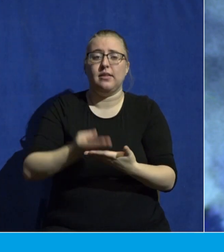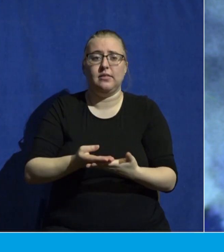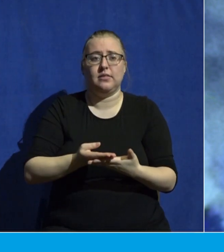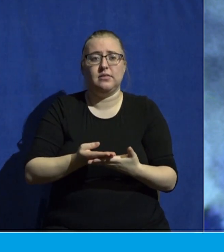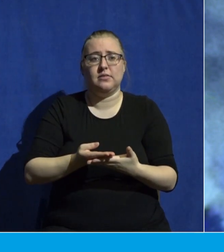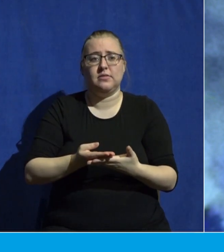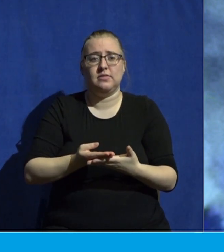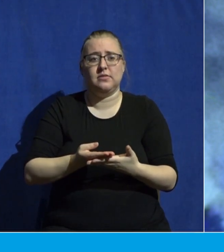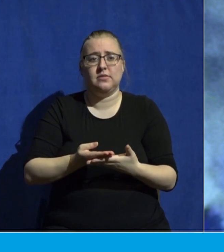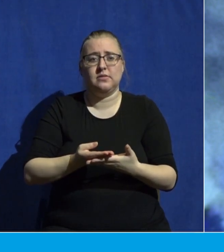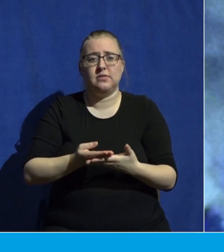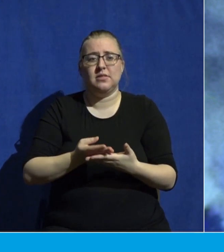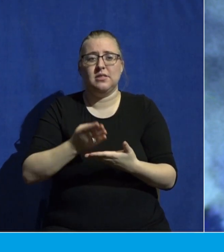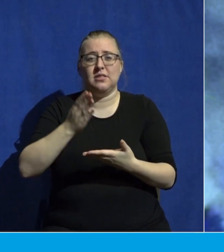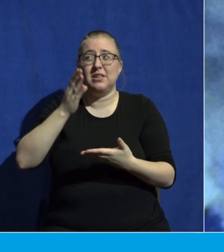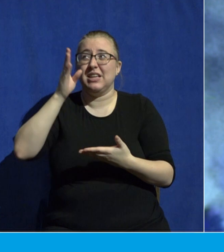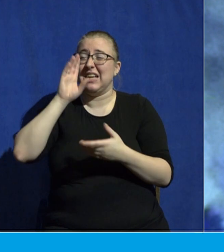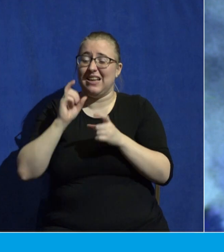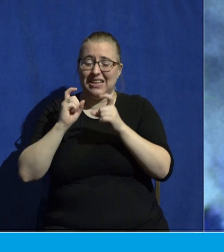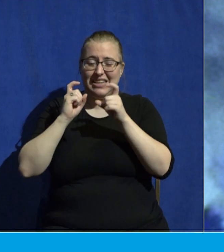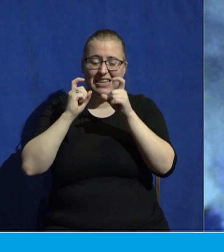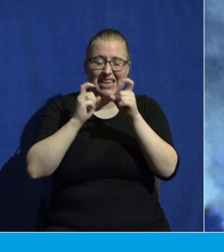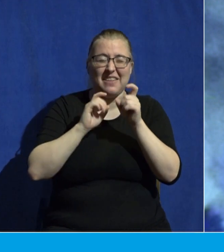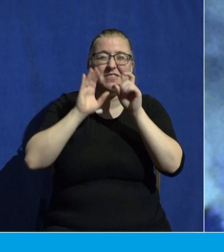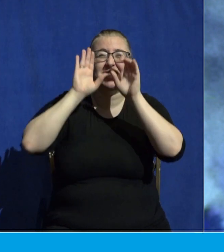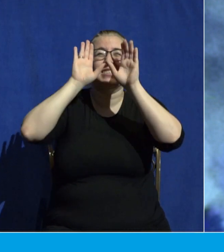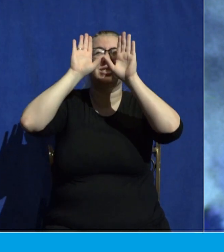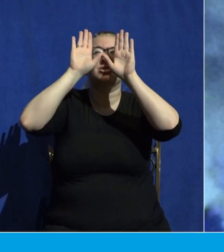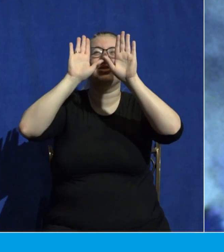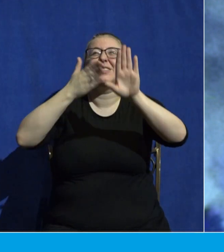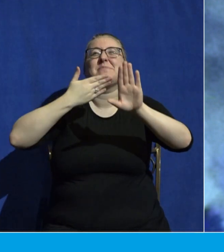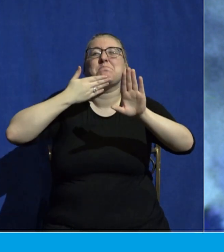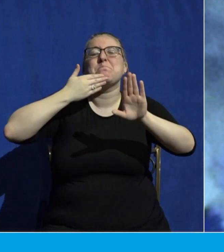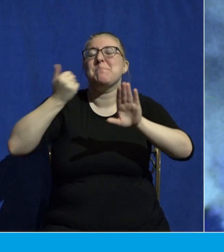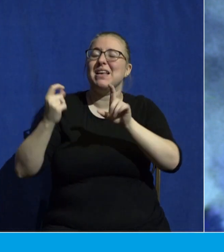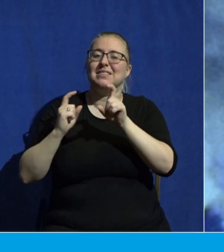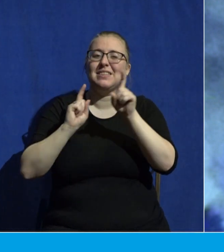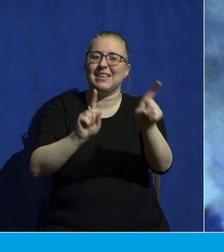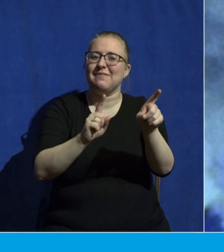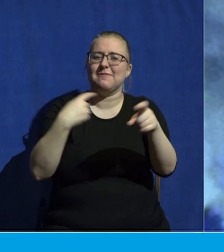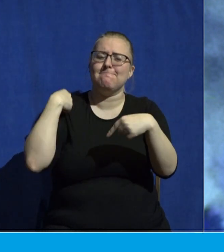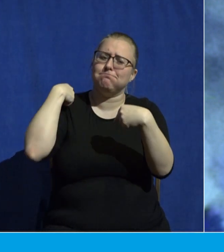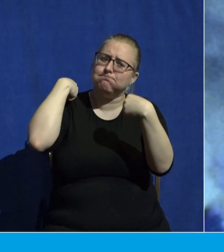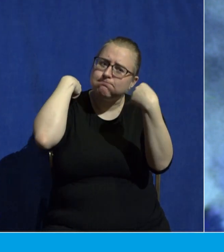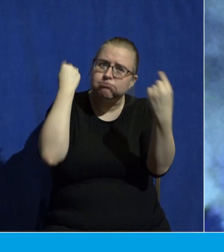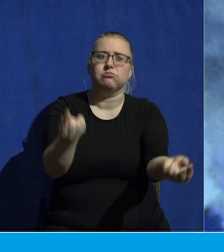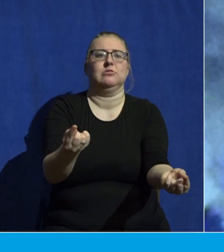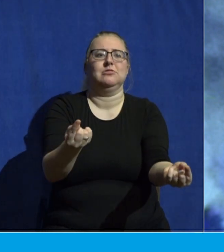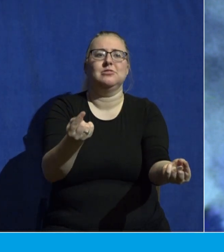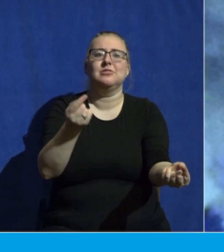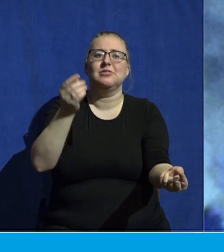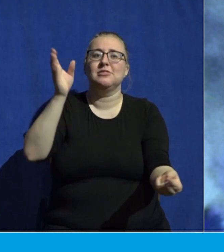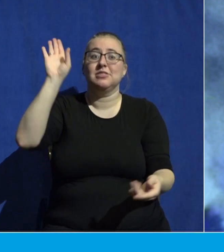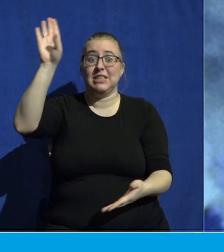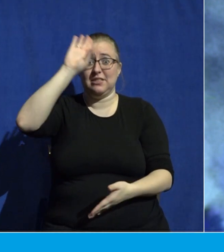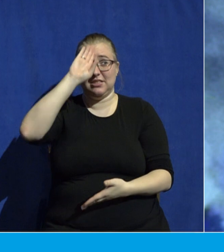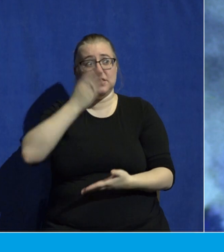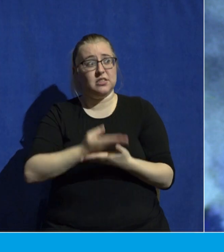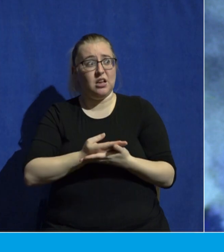God gave us the greatest gift of all. His son. He didn't